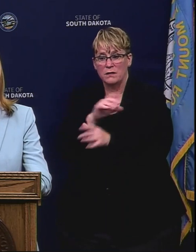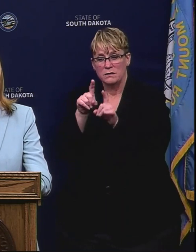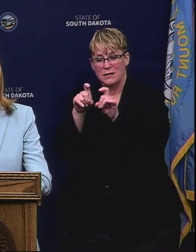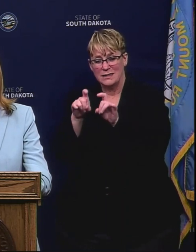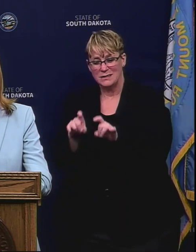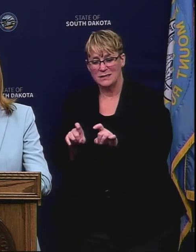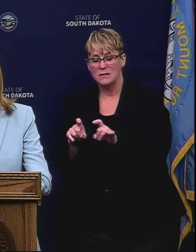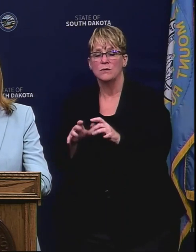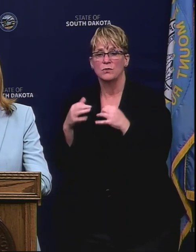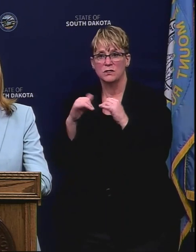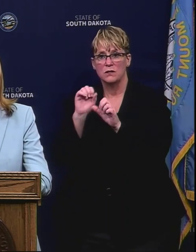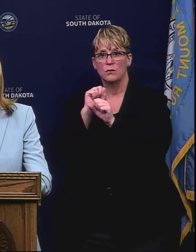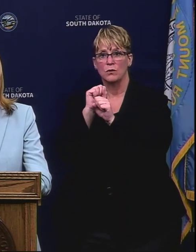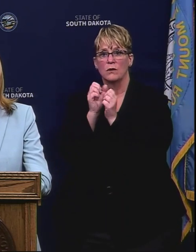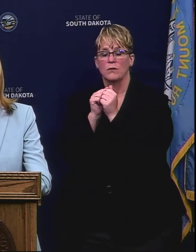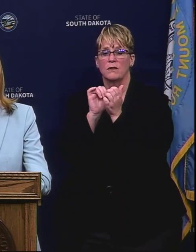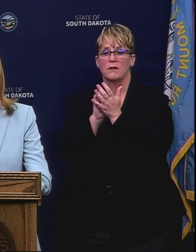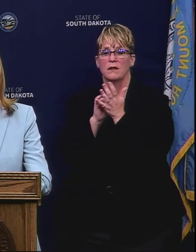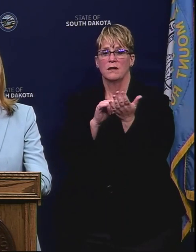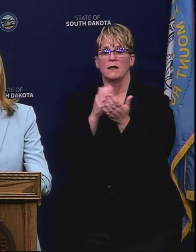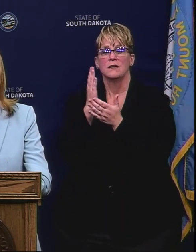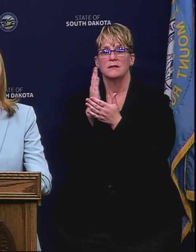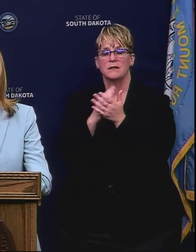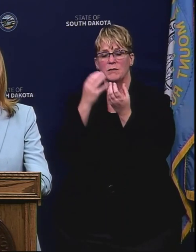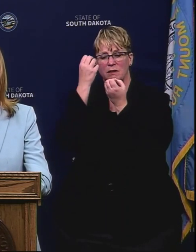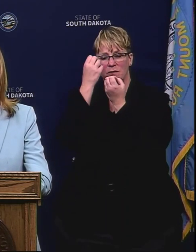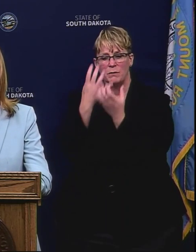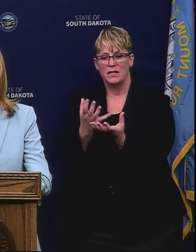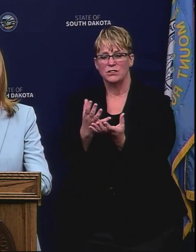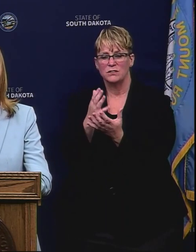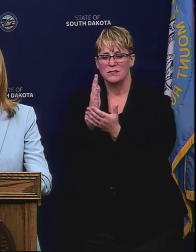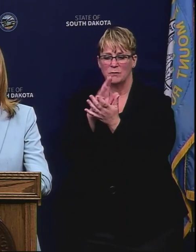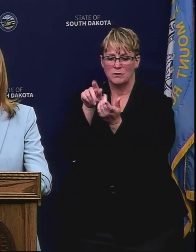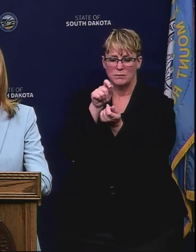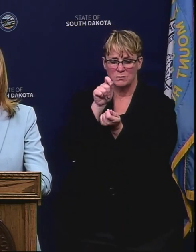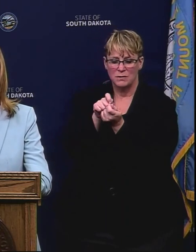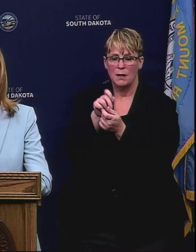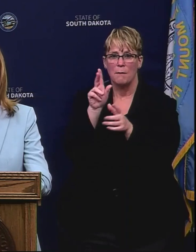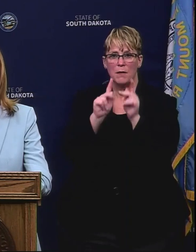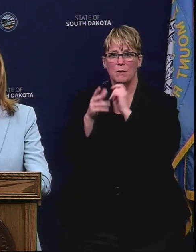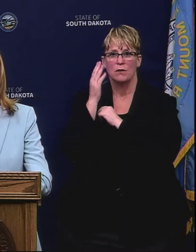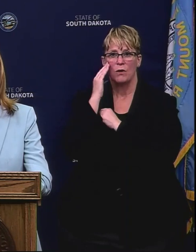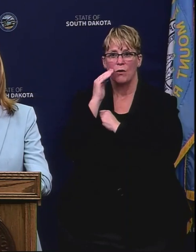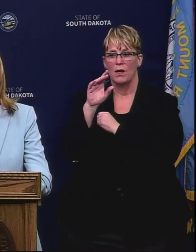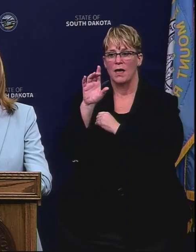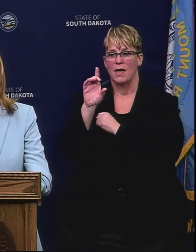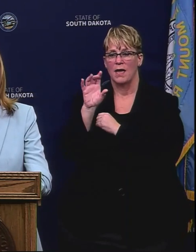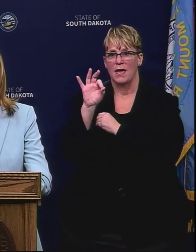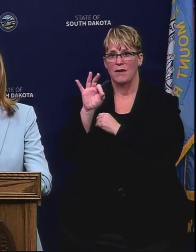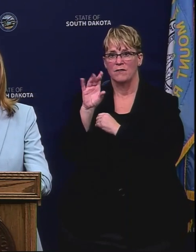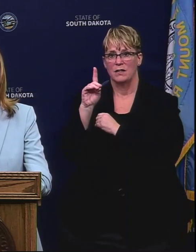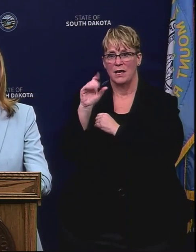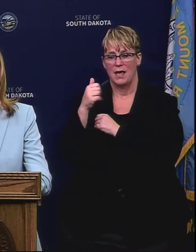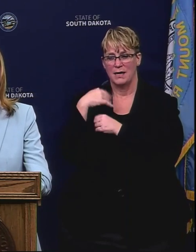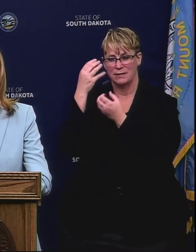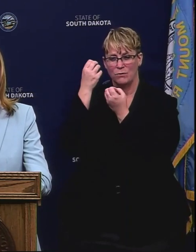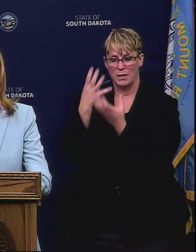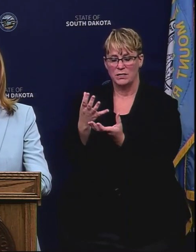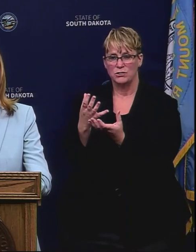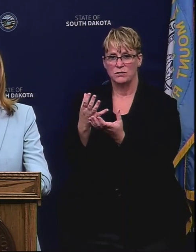is something that we're still working through. Some of the details, I think people are aware that the FDA came out with some information around